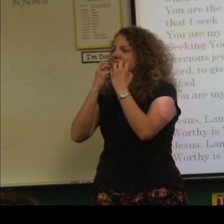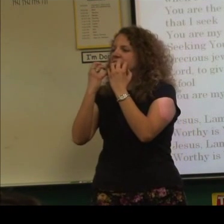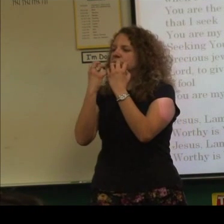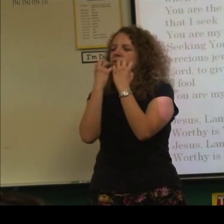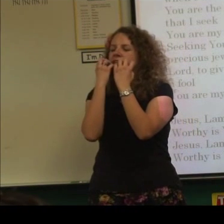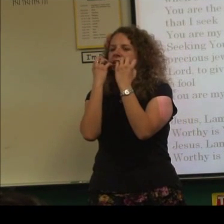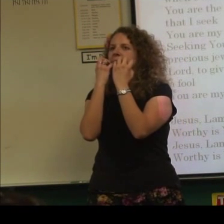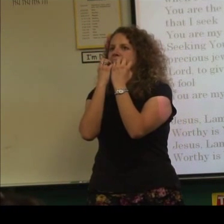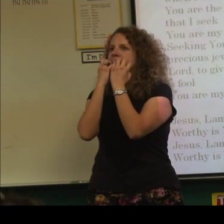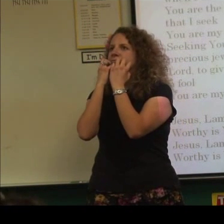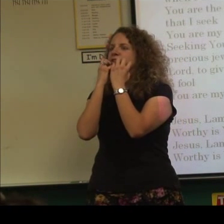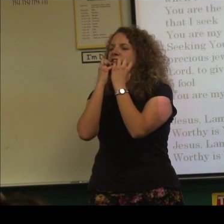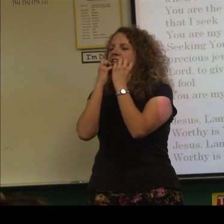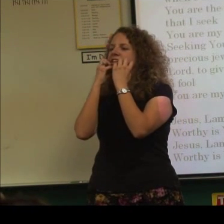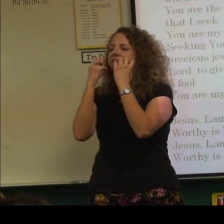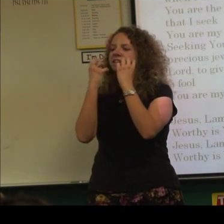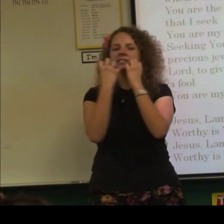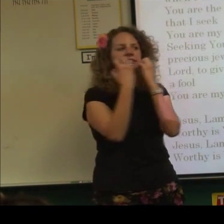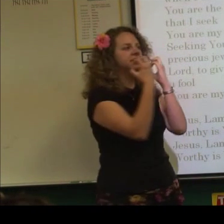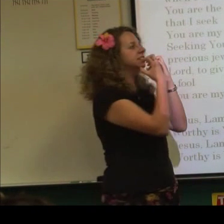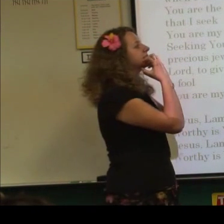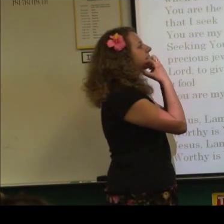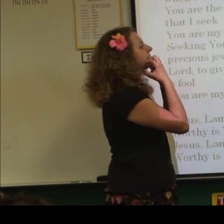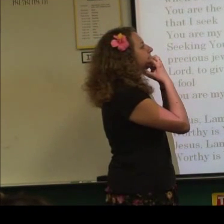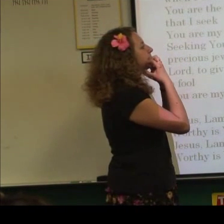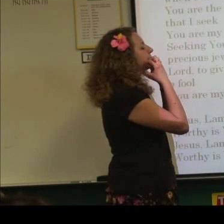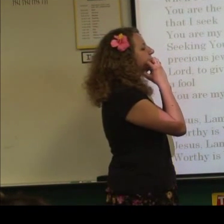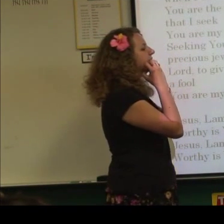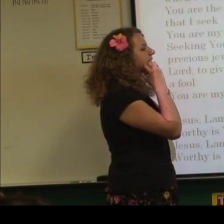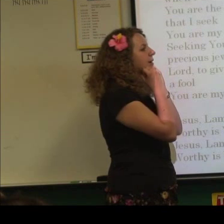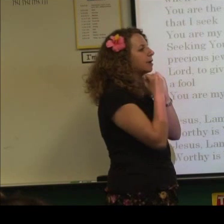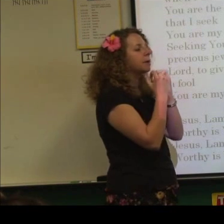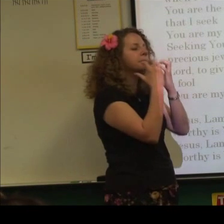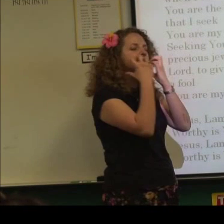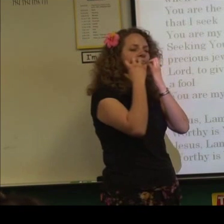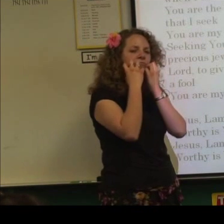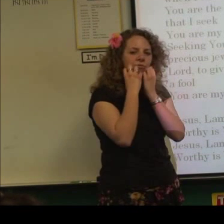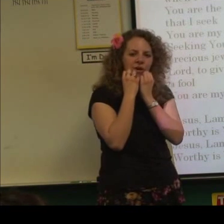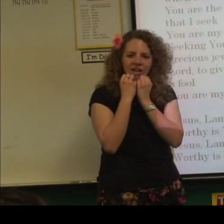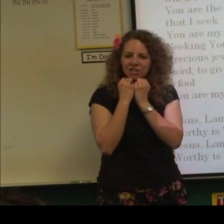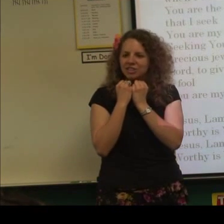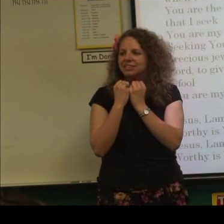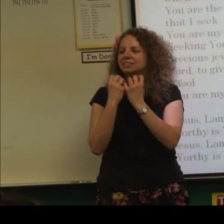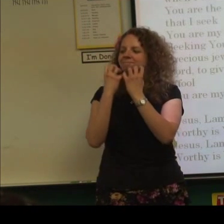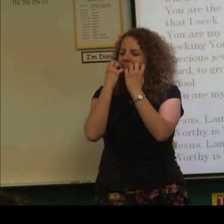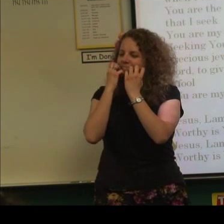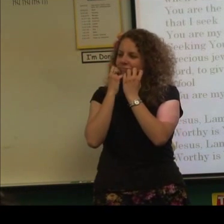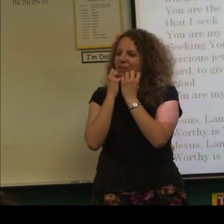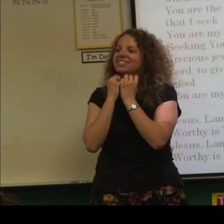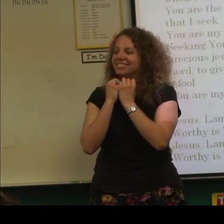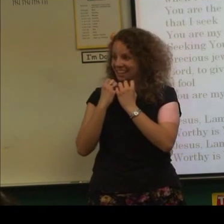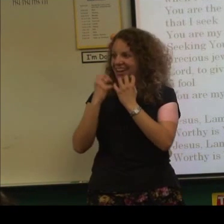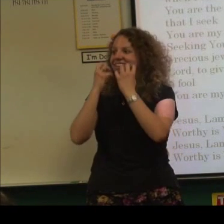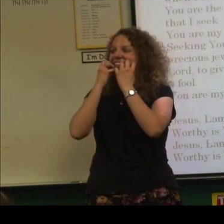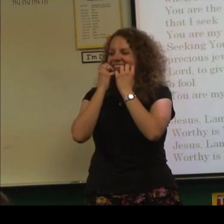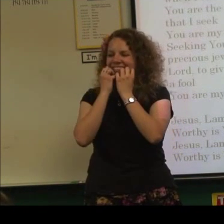It's more like starts here and then it stays kind of more on your face that way. Precious. Precious. Yeah, I like that.